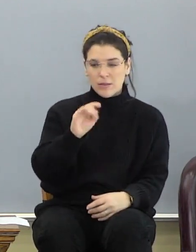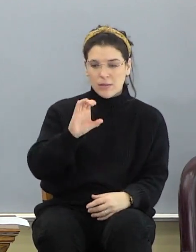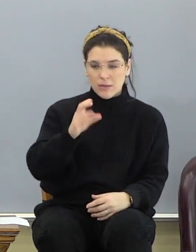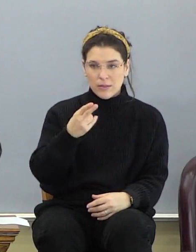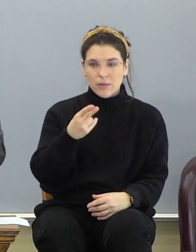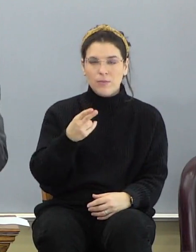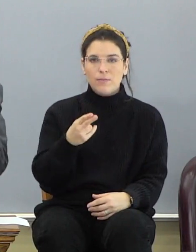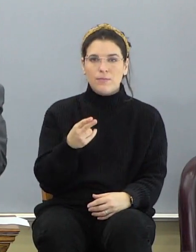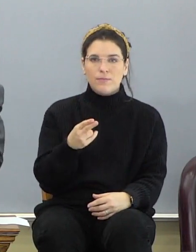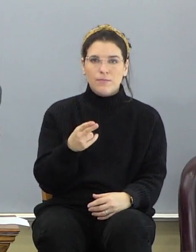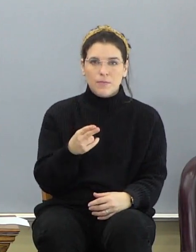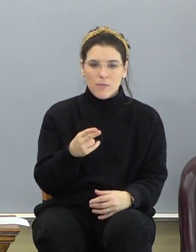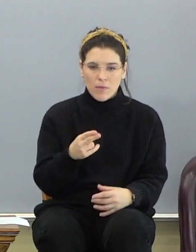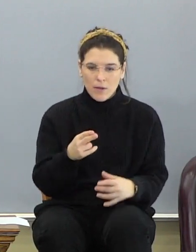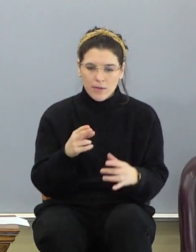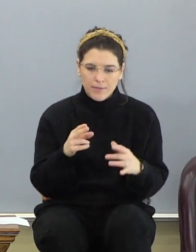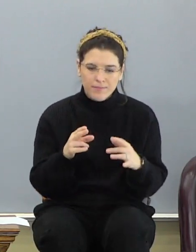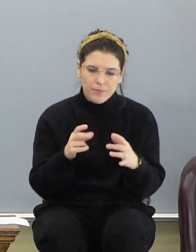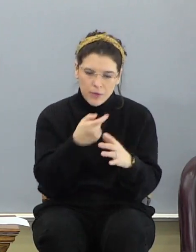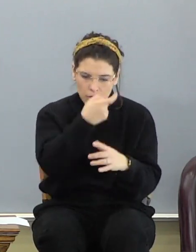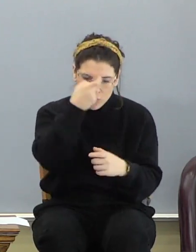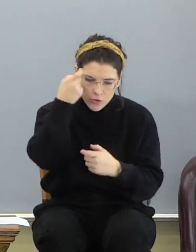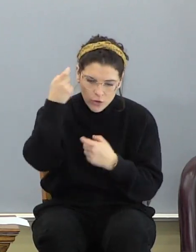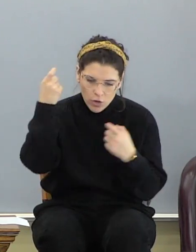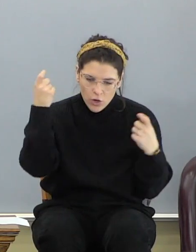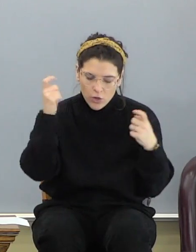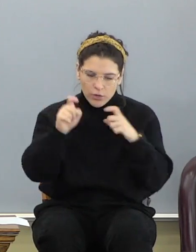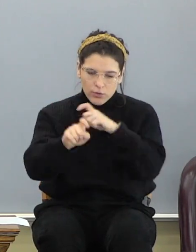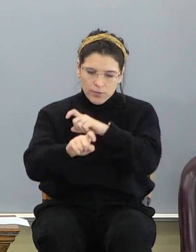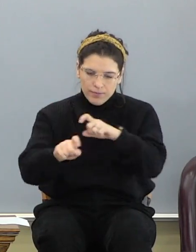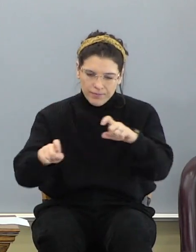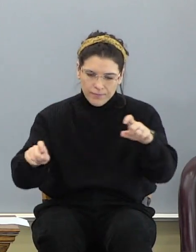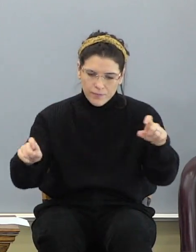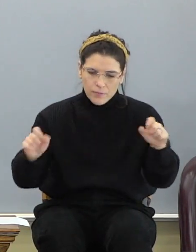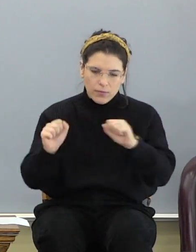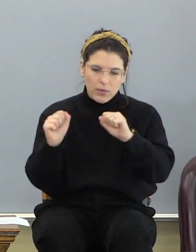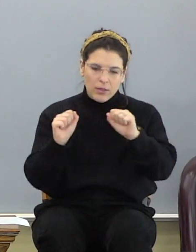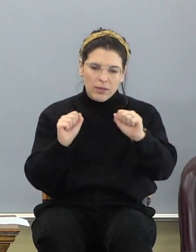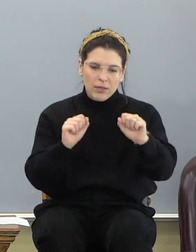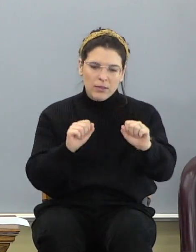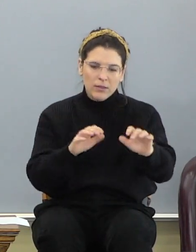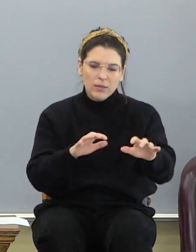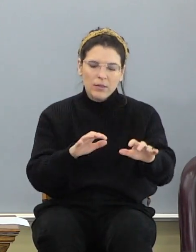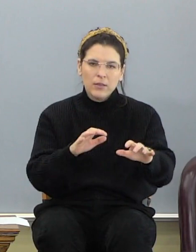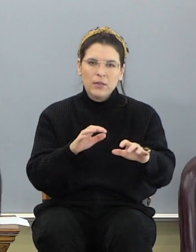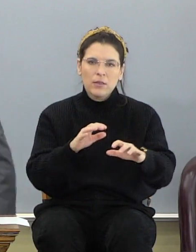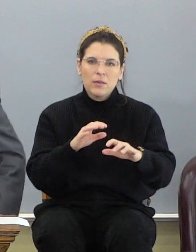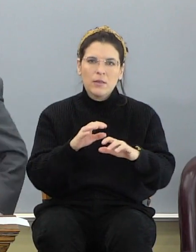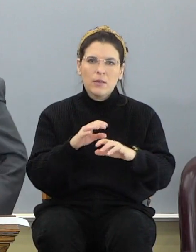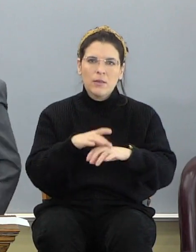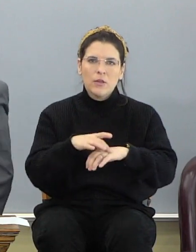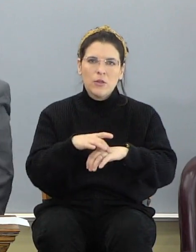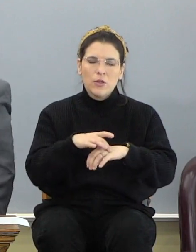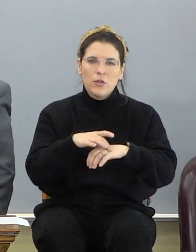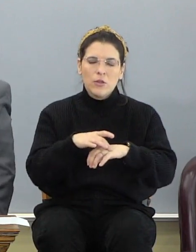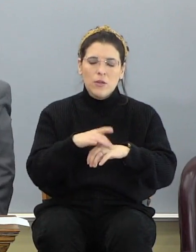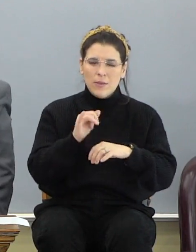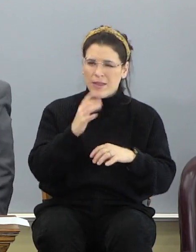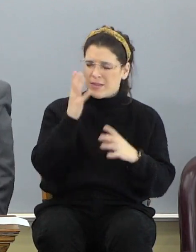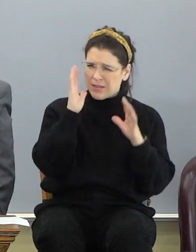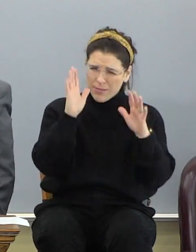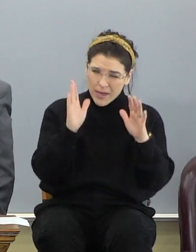It's the mar of a sin-cursed earth, and yet it's spectacular.